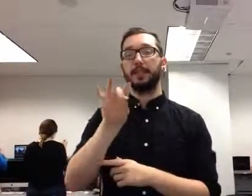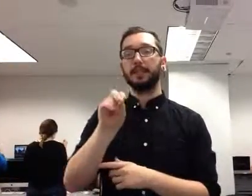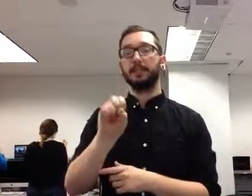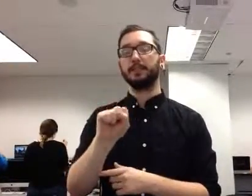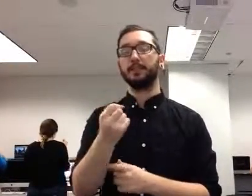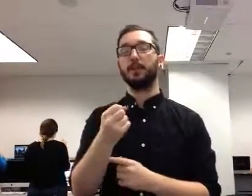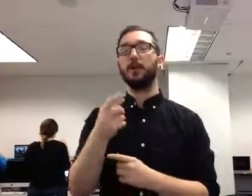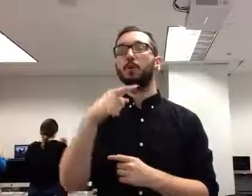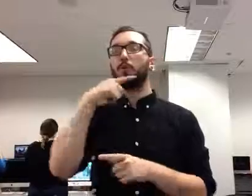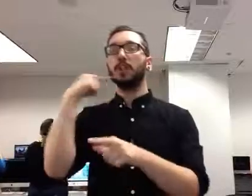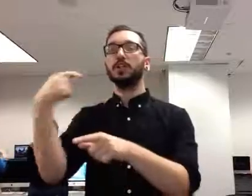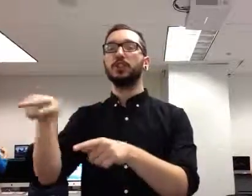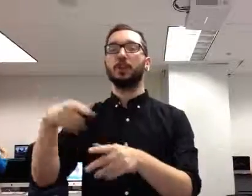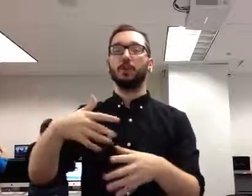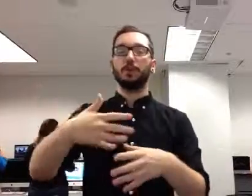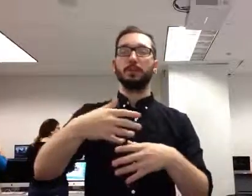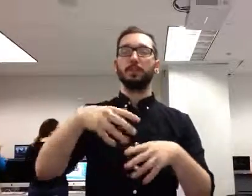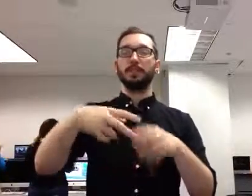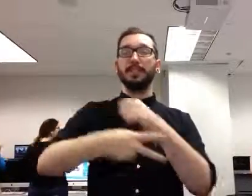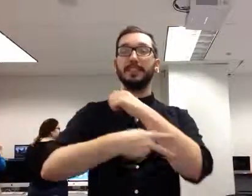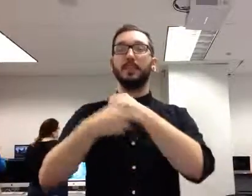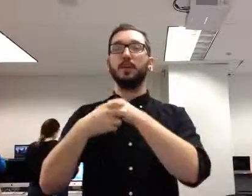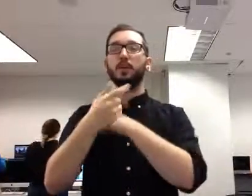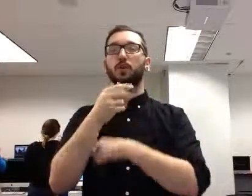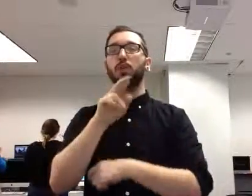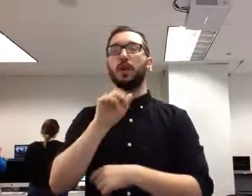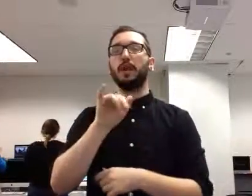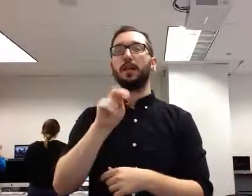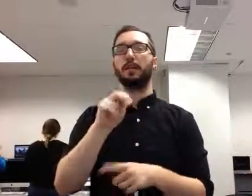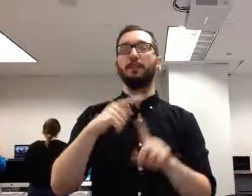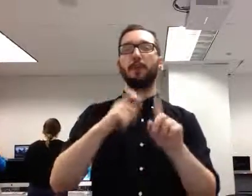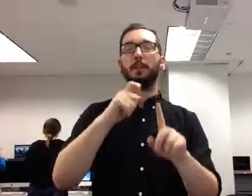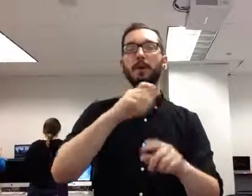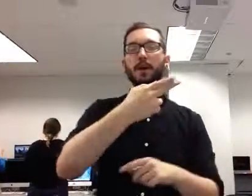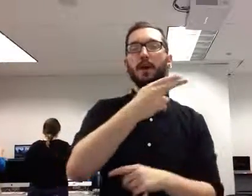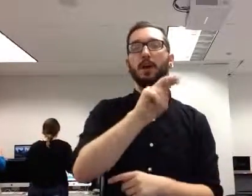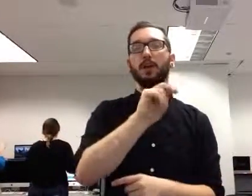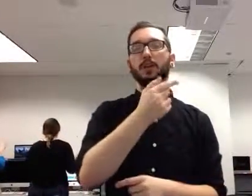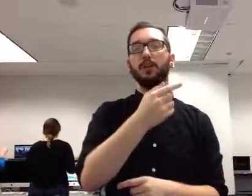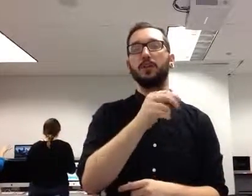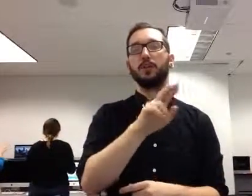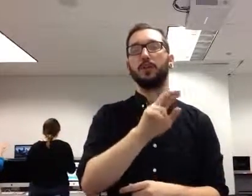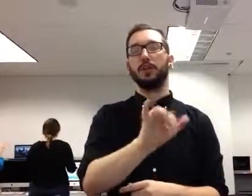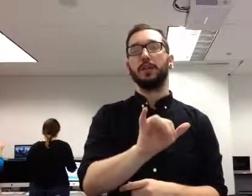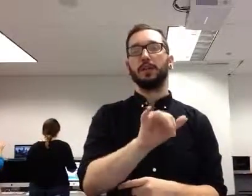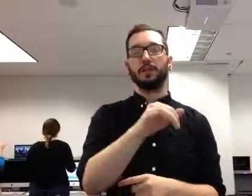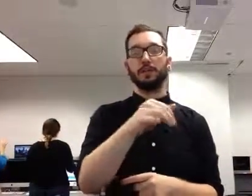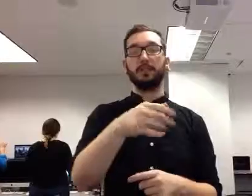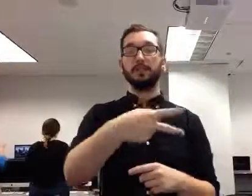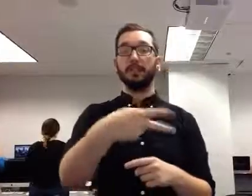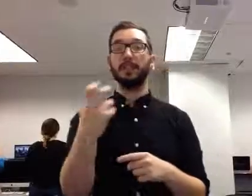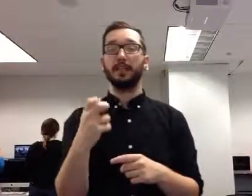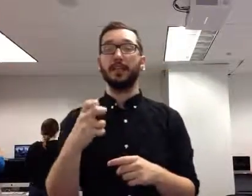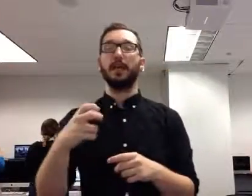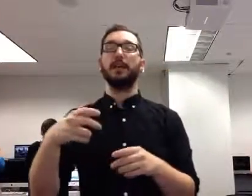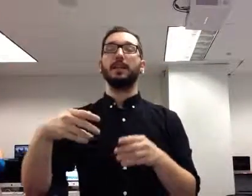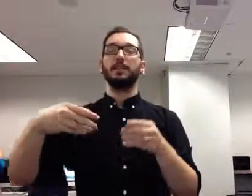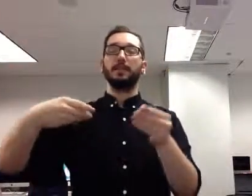from Hungary and send back really poor quality gas, which was a terrible quid pro quo.